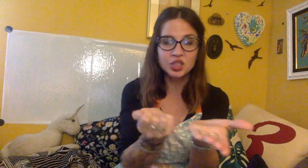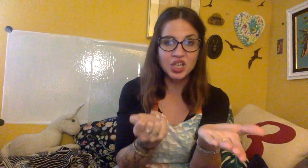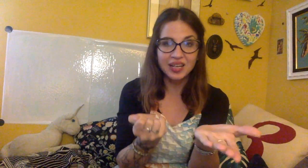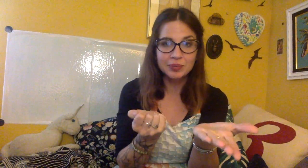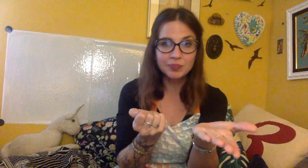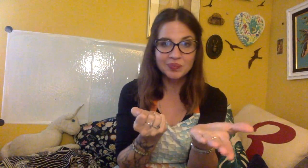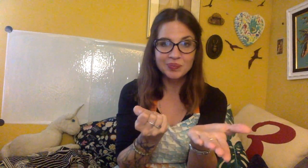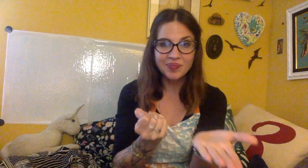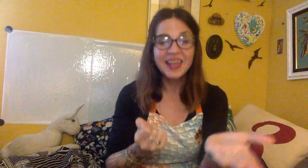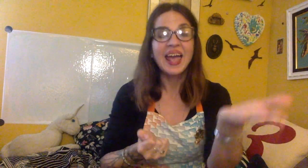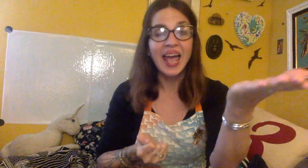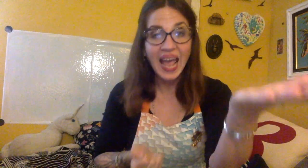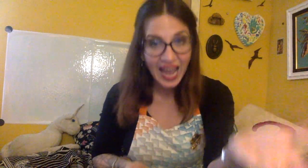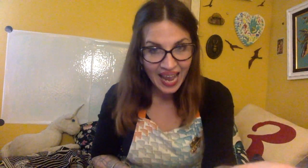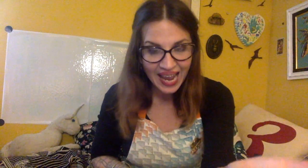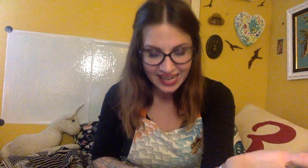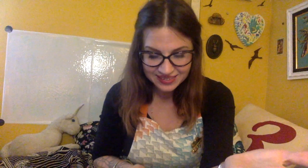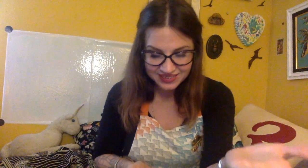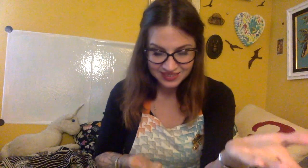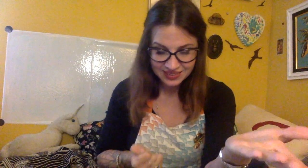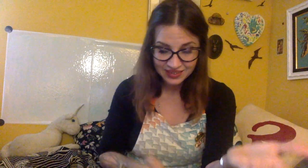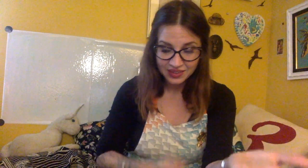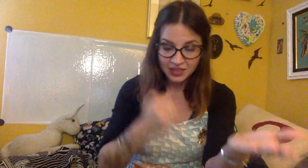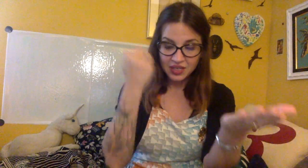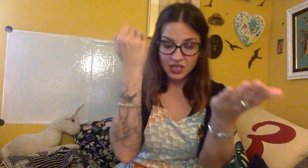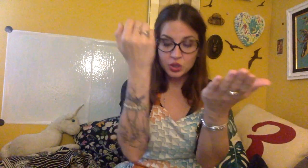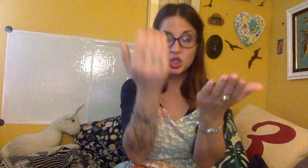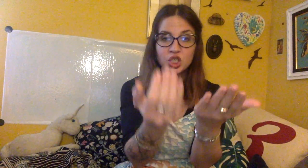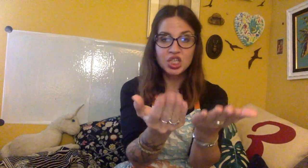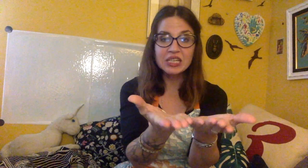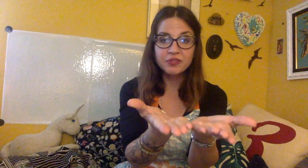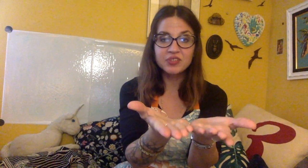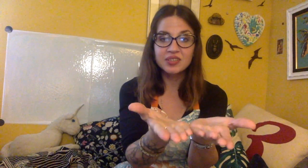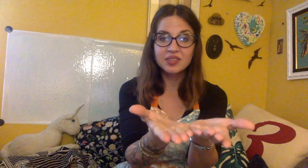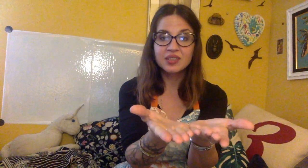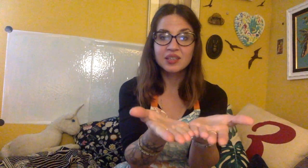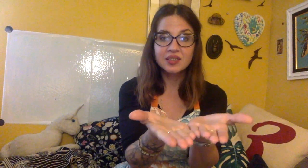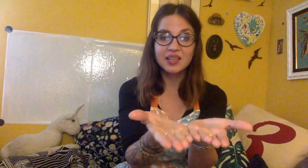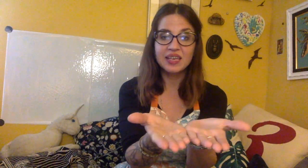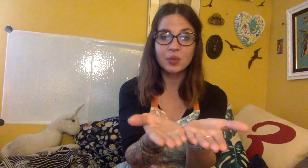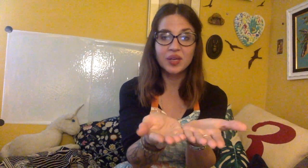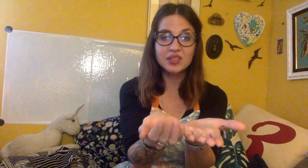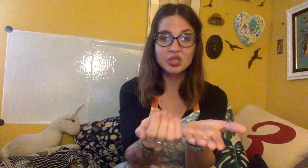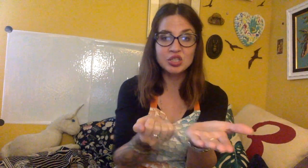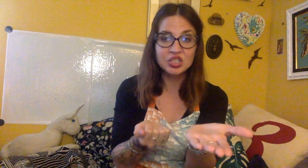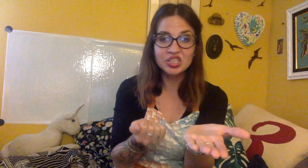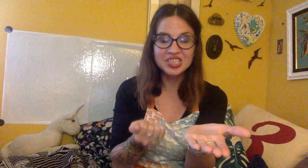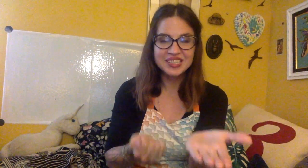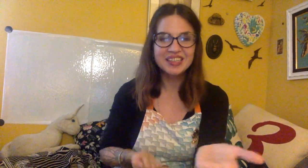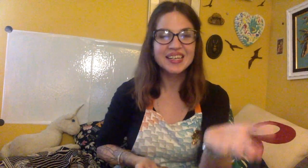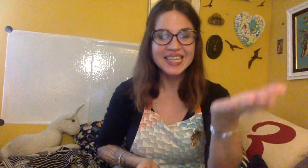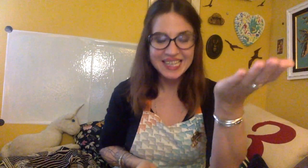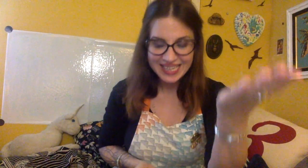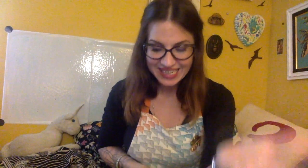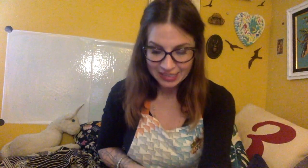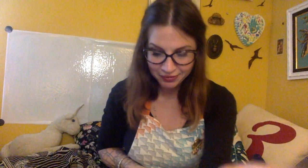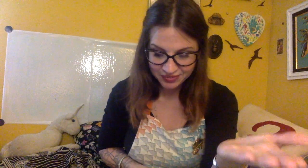chuh. Act. Shift. Take away the shh. Ift.